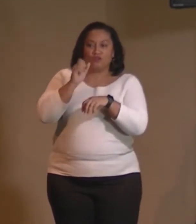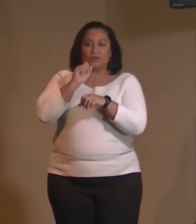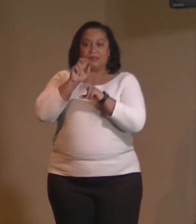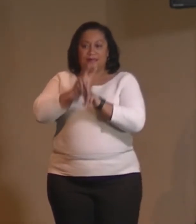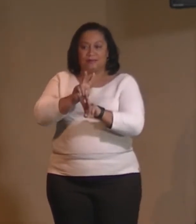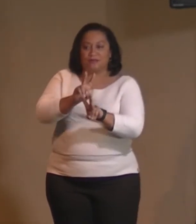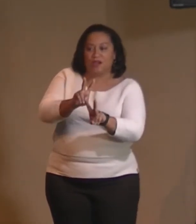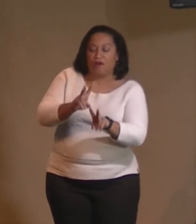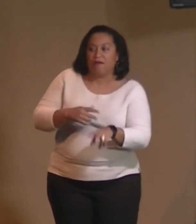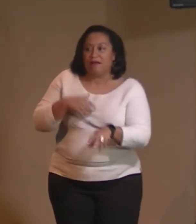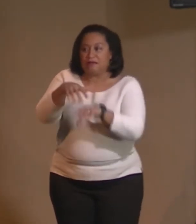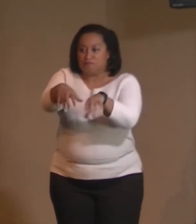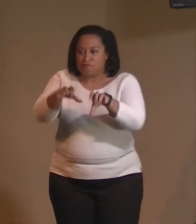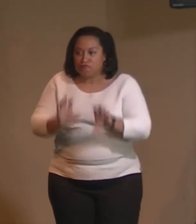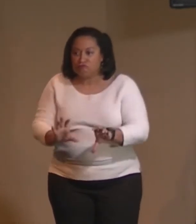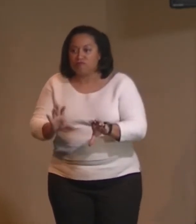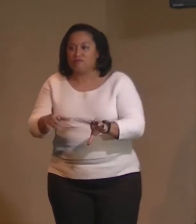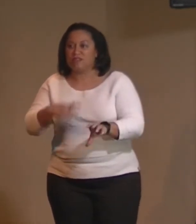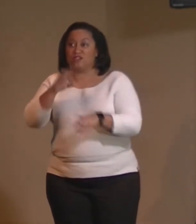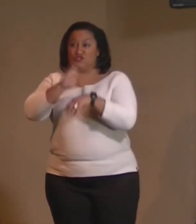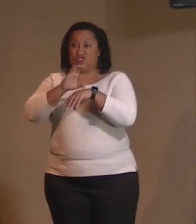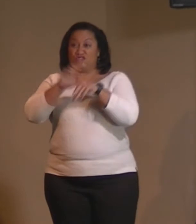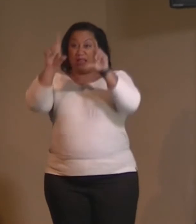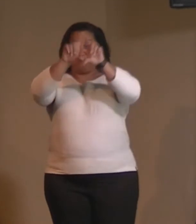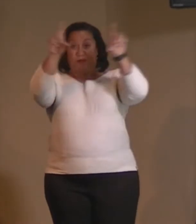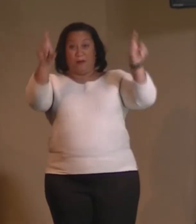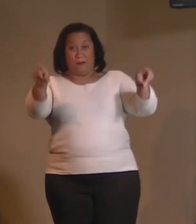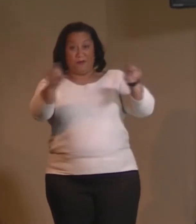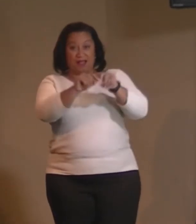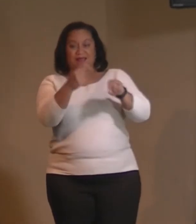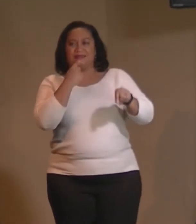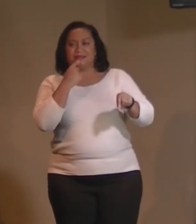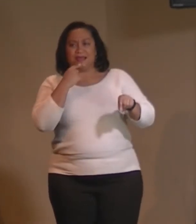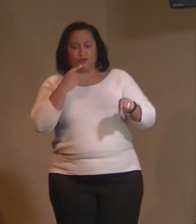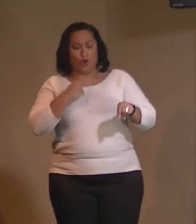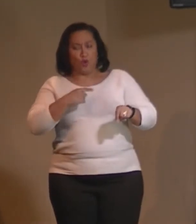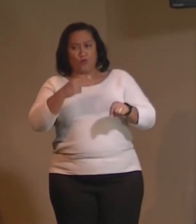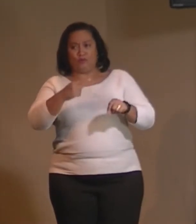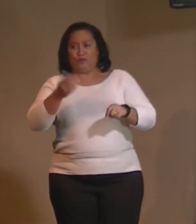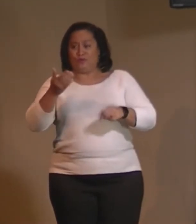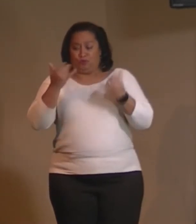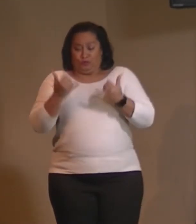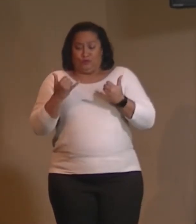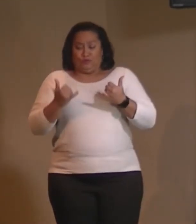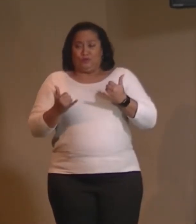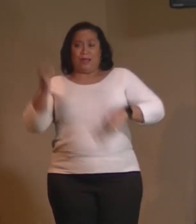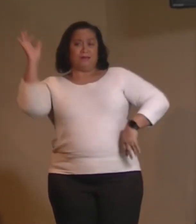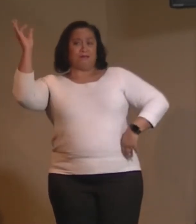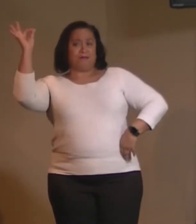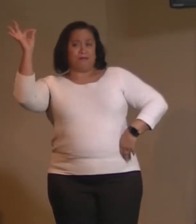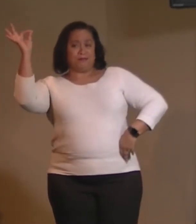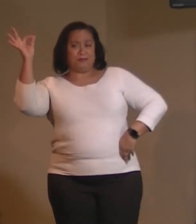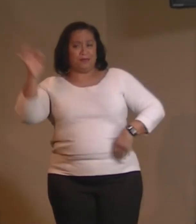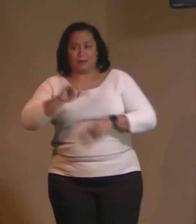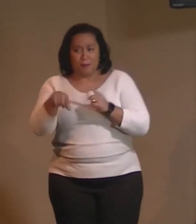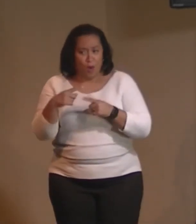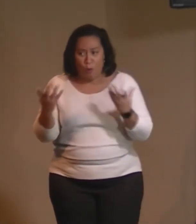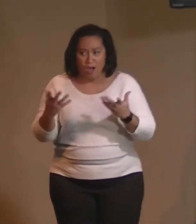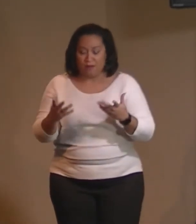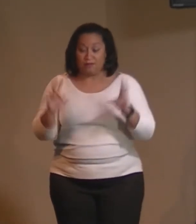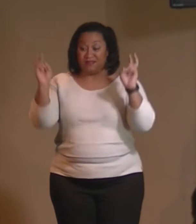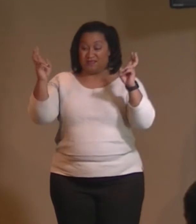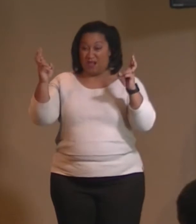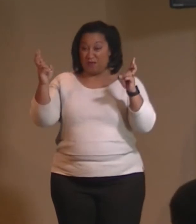the church that's connected to, you the churches have the placard thing where they say what today's, today's sermon is about. And the topic was